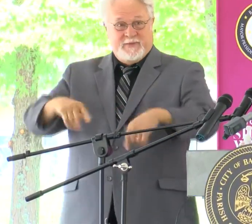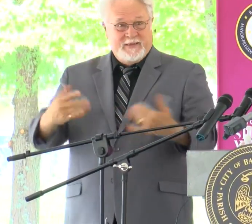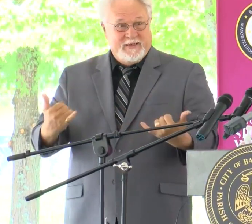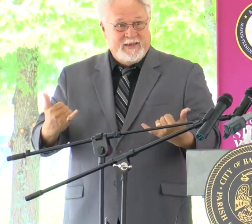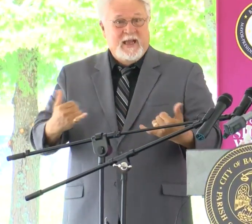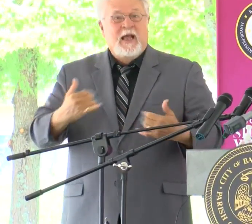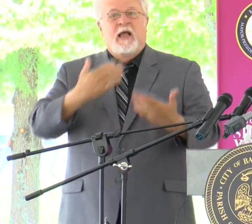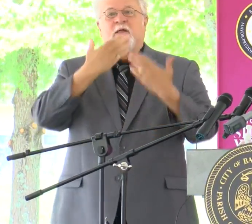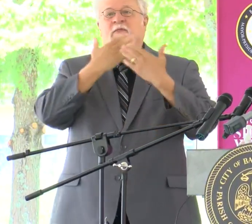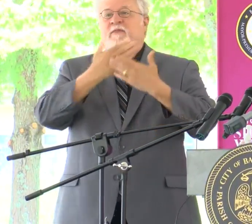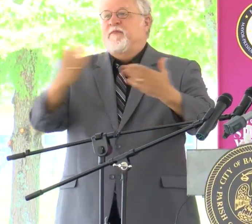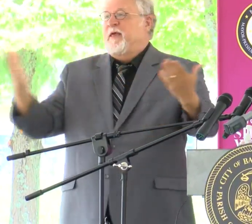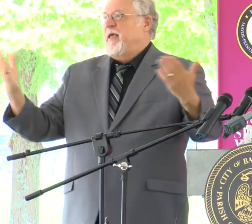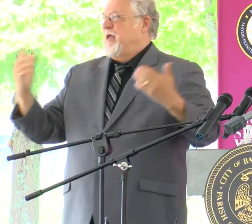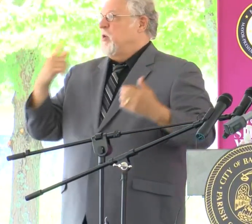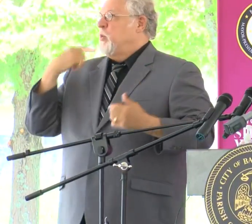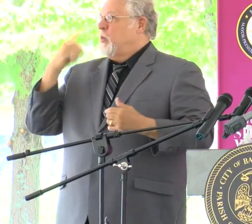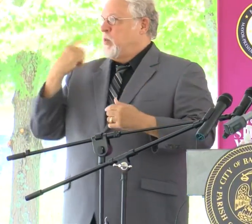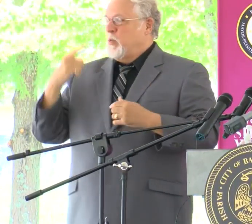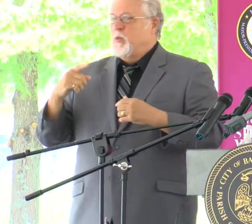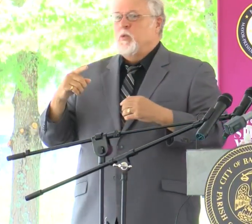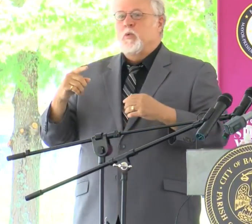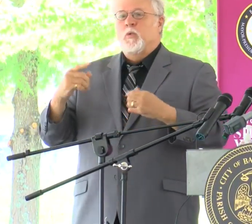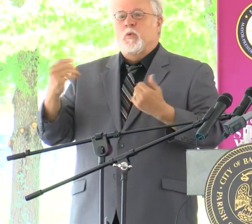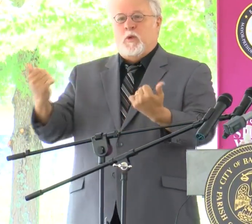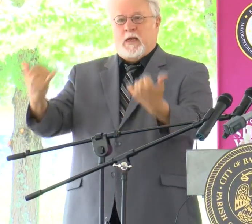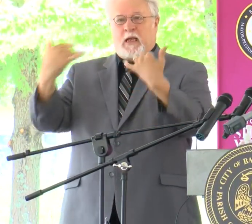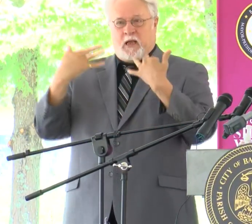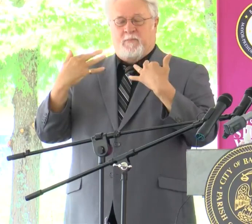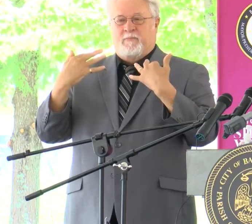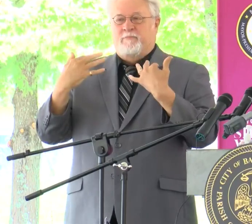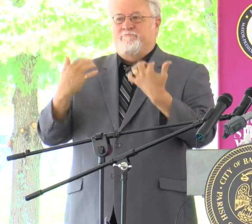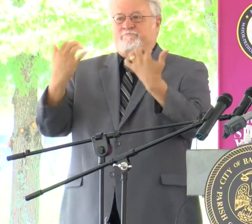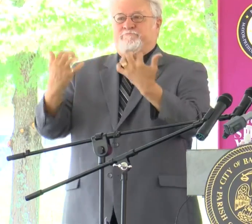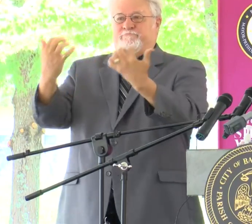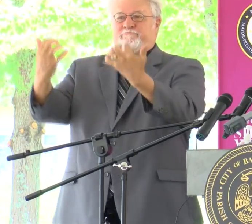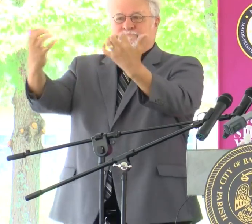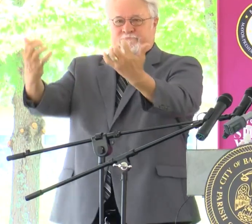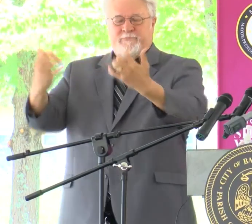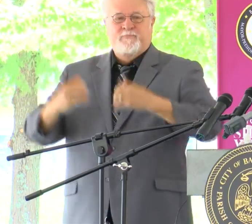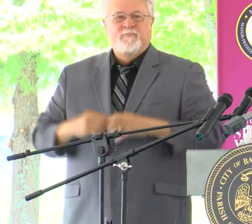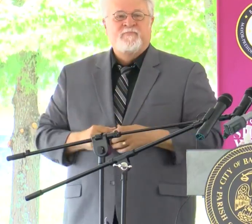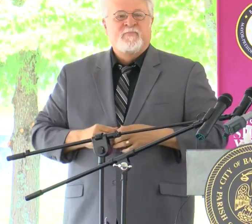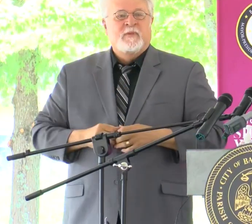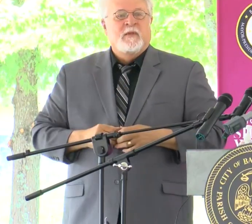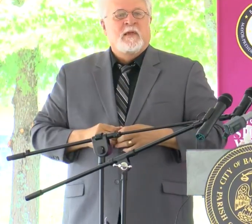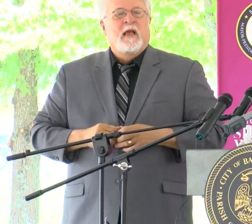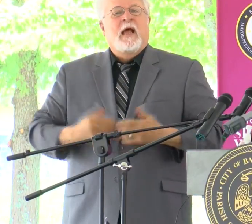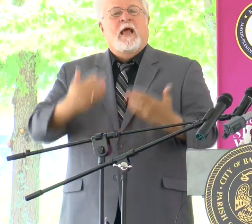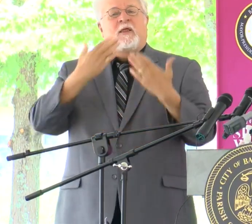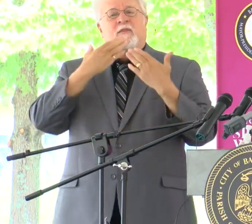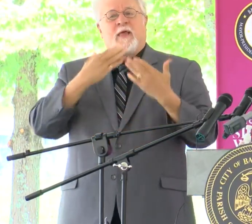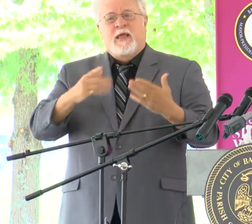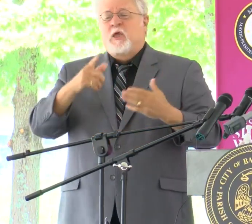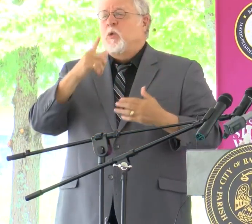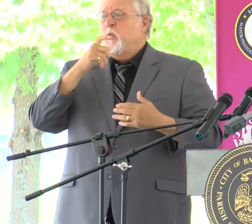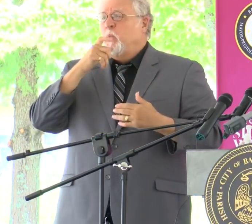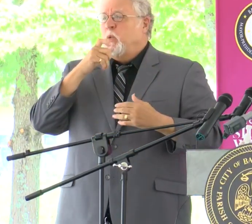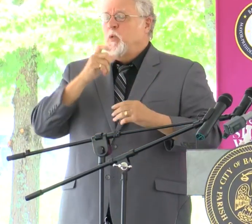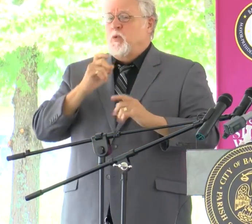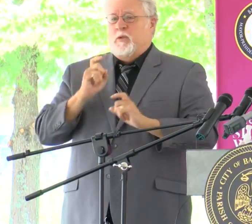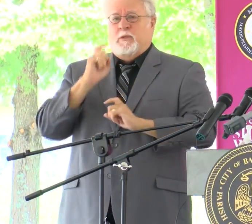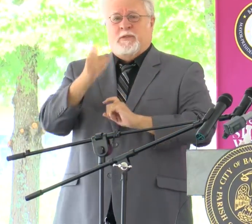and I just want to thank everyone who has come out to join us here today, and thanking those who have